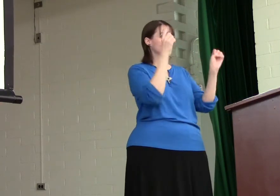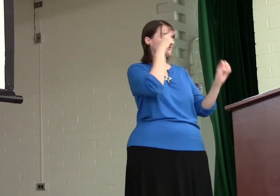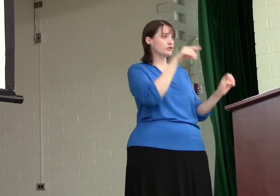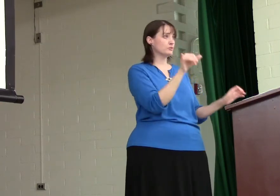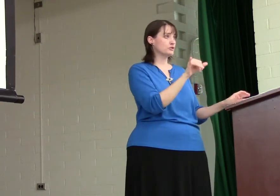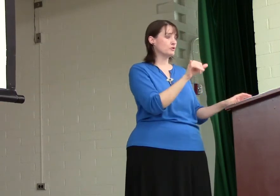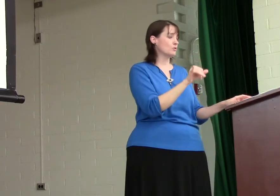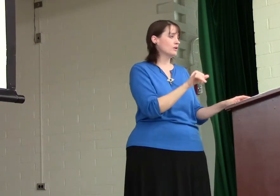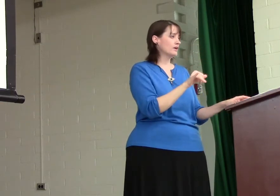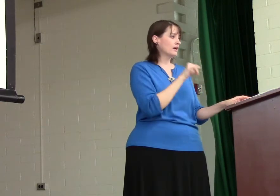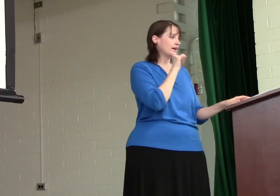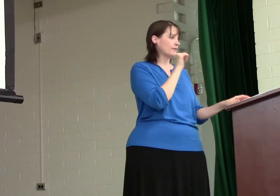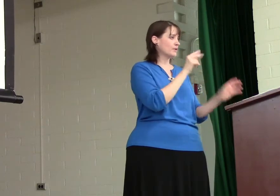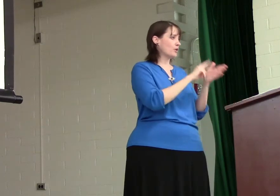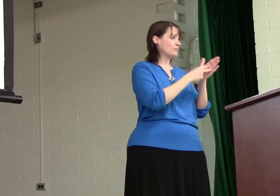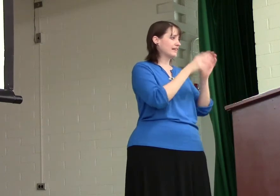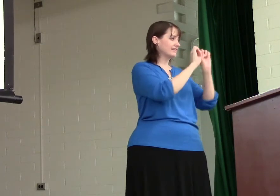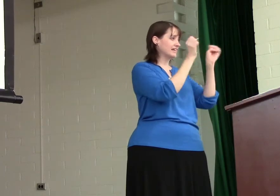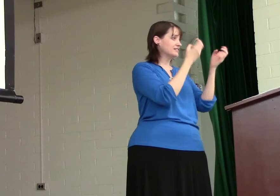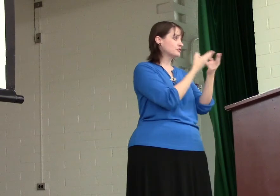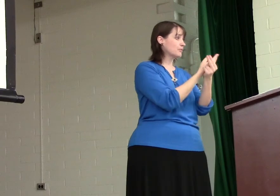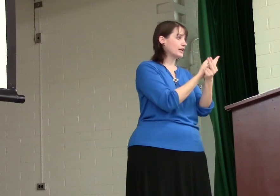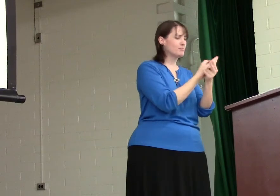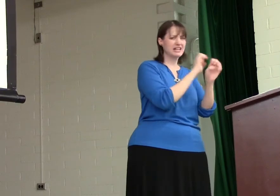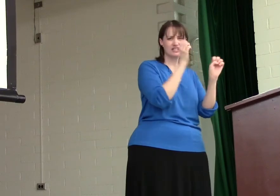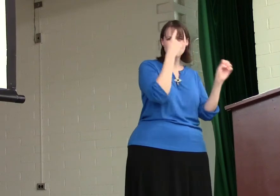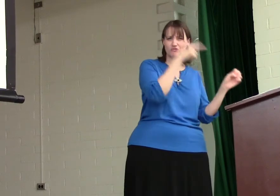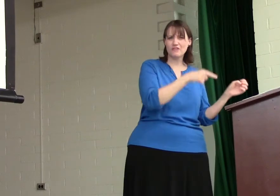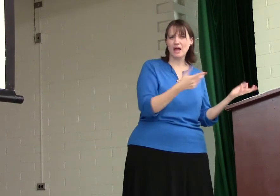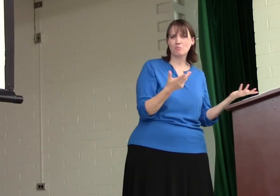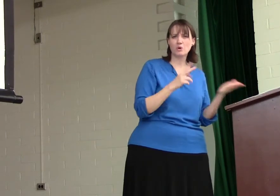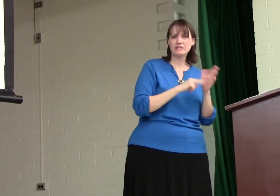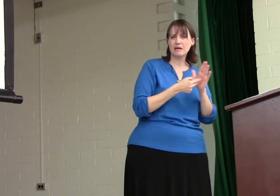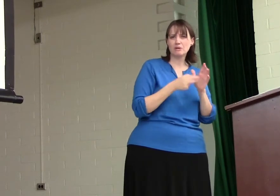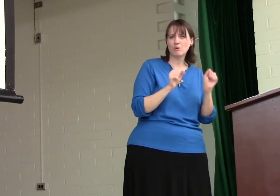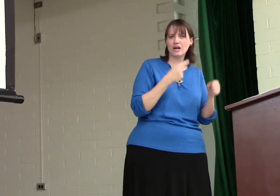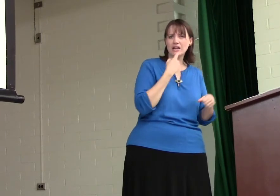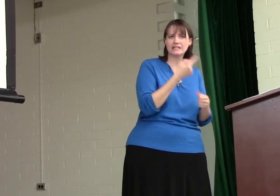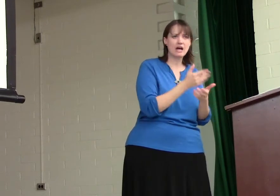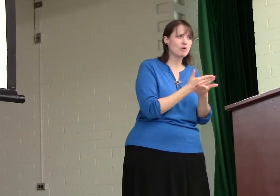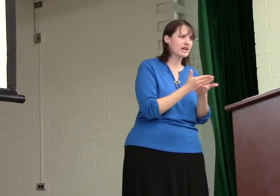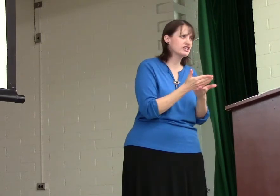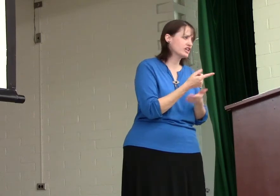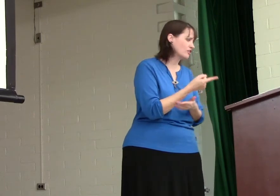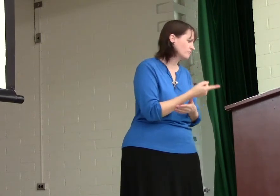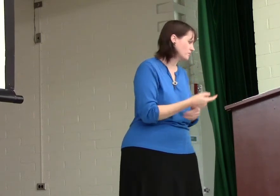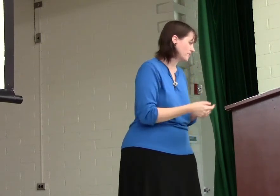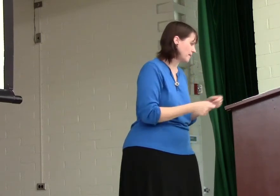Easter is for you too. And we don't mean like the Easter bunny, but Easter is for them. What does that mean? What can I tell? What can I share with them?